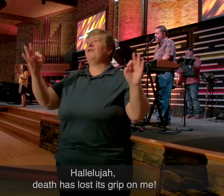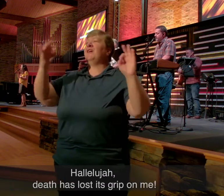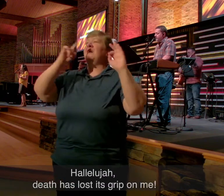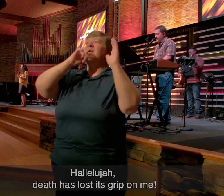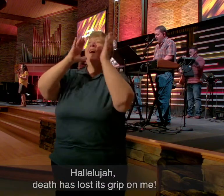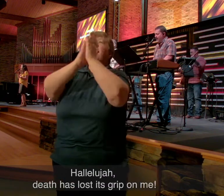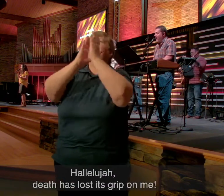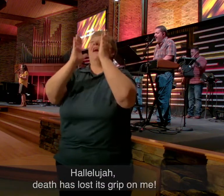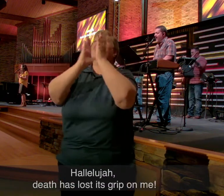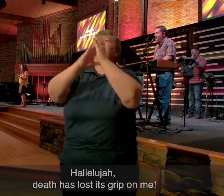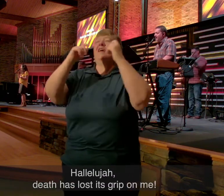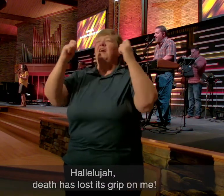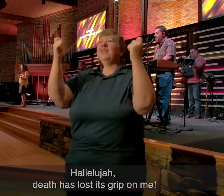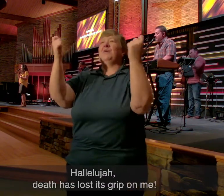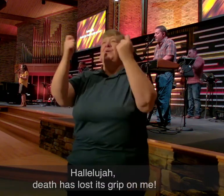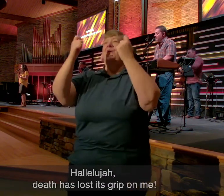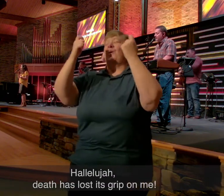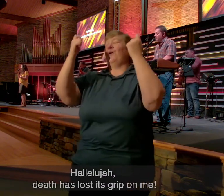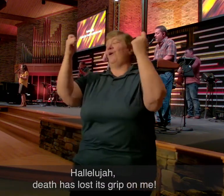Jesus